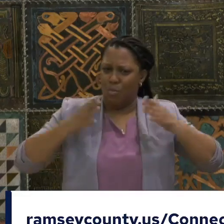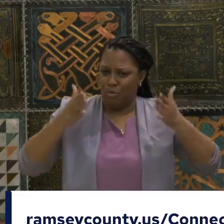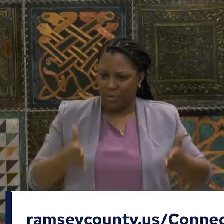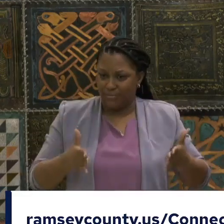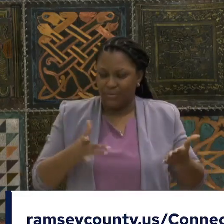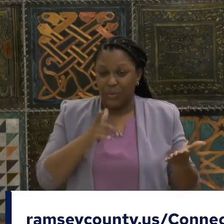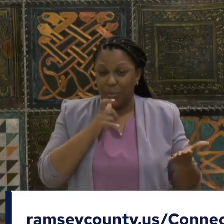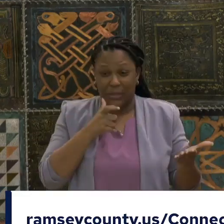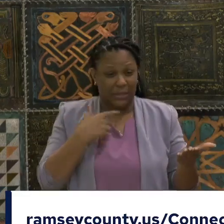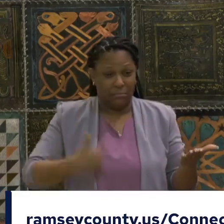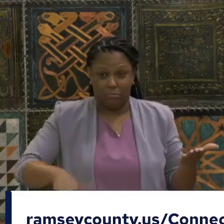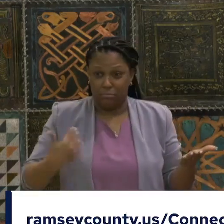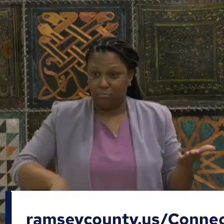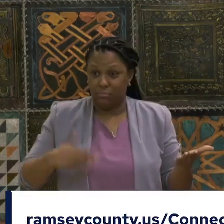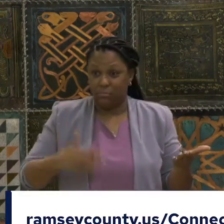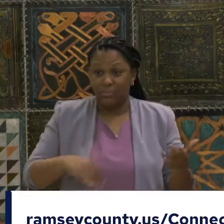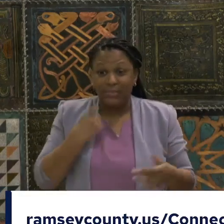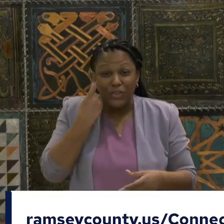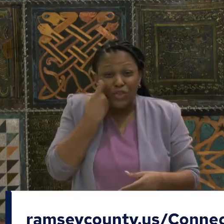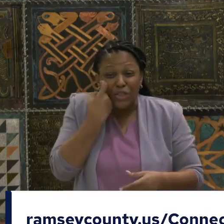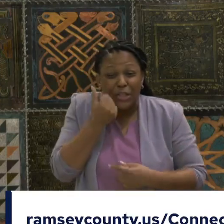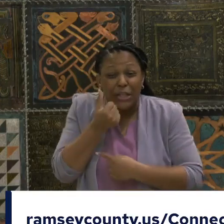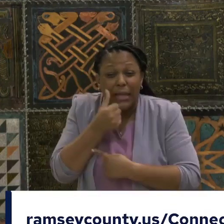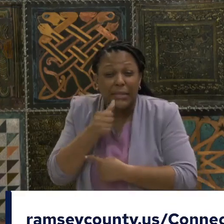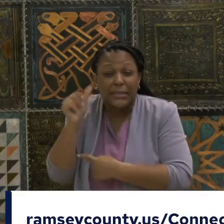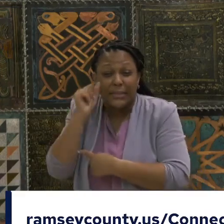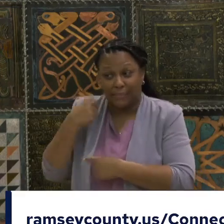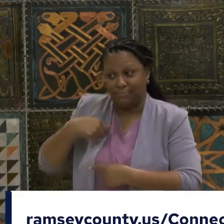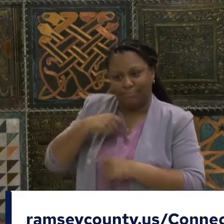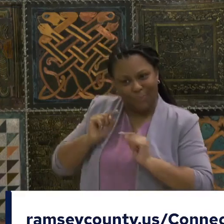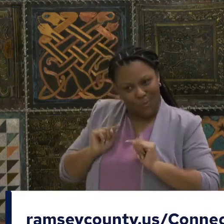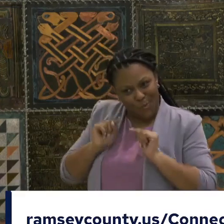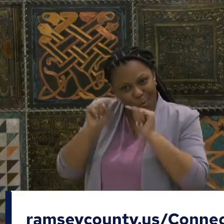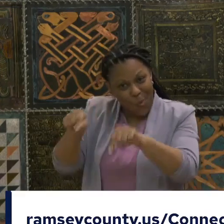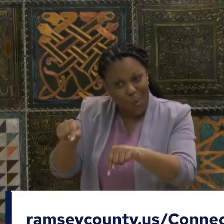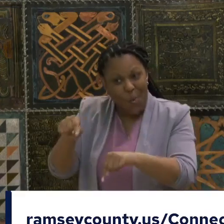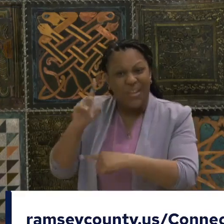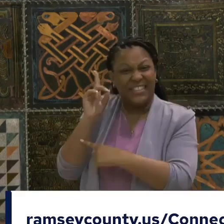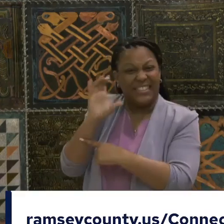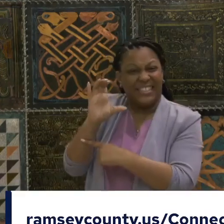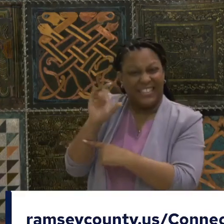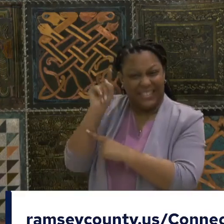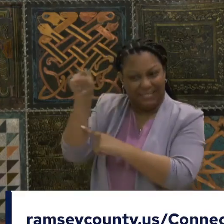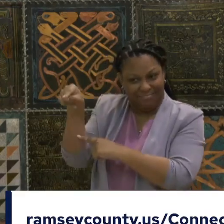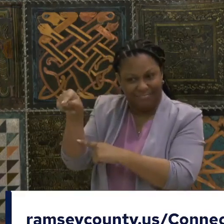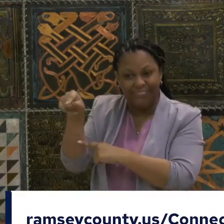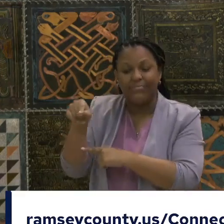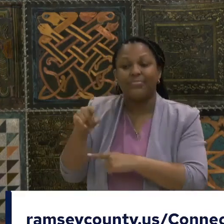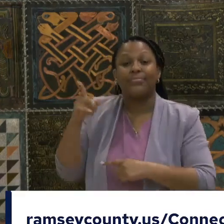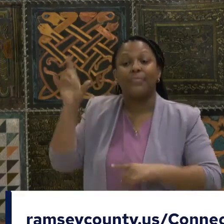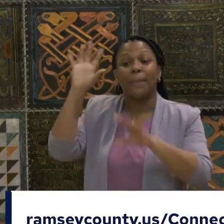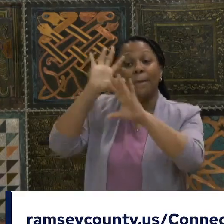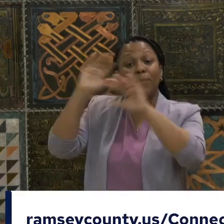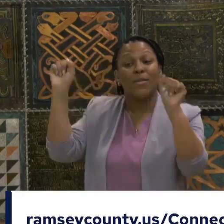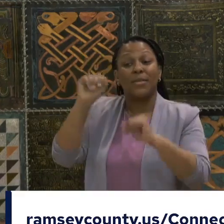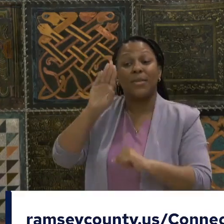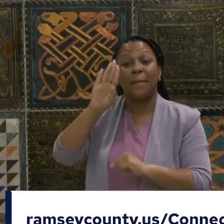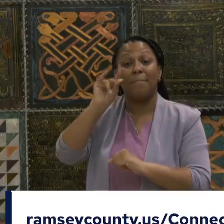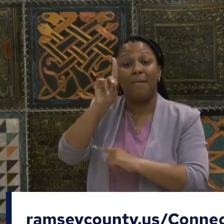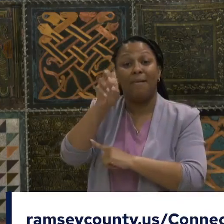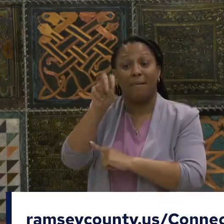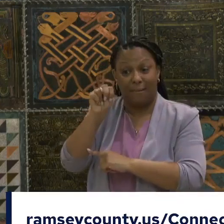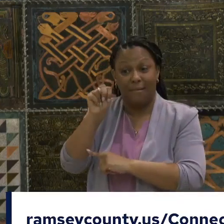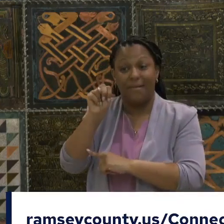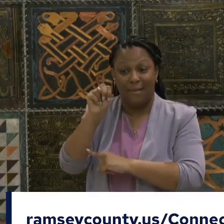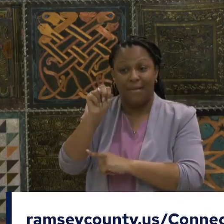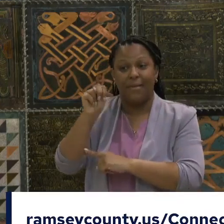Receiving this award from President Biden and Vice President Harris. And today we got to celebrate him here.